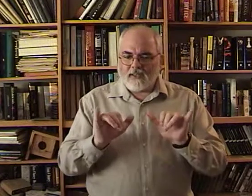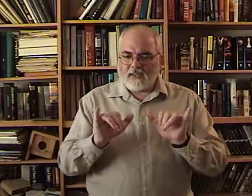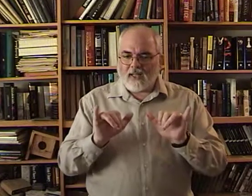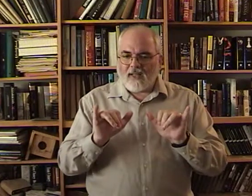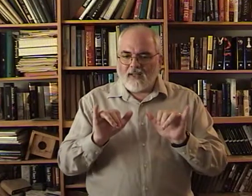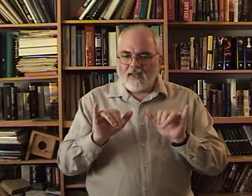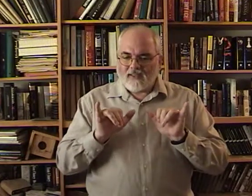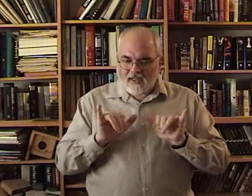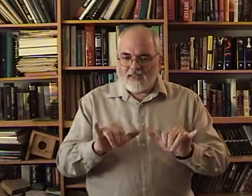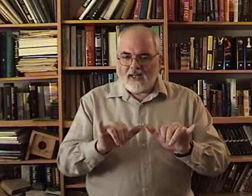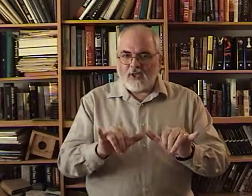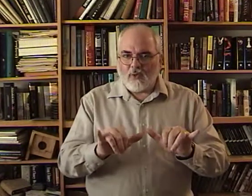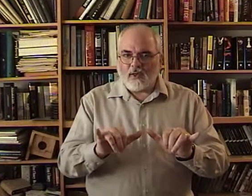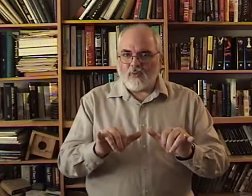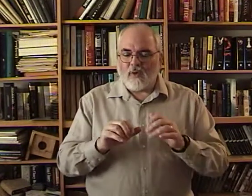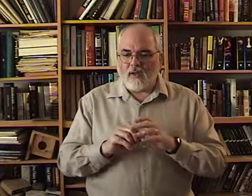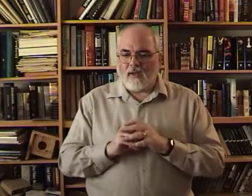is like. Continuing as well.